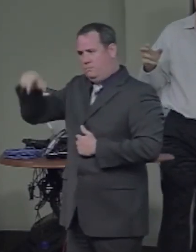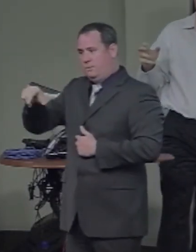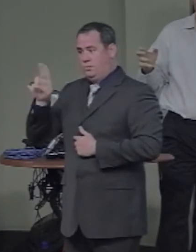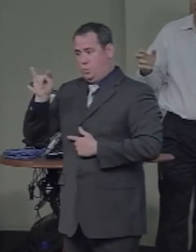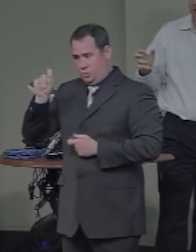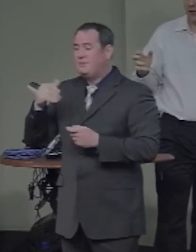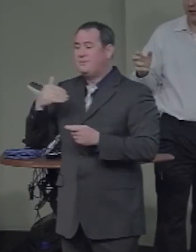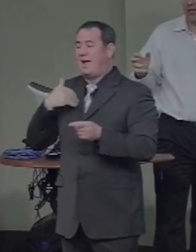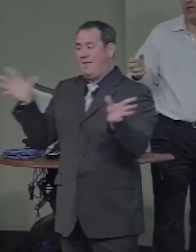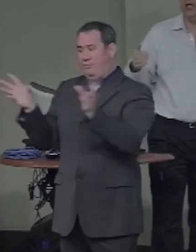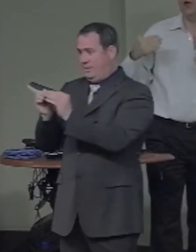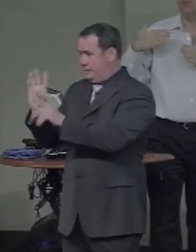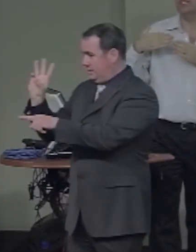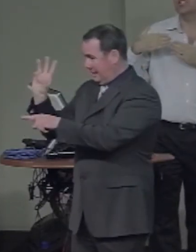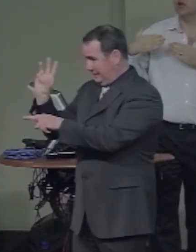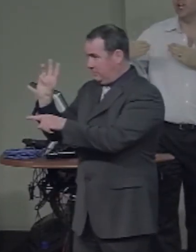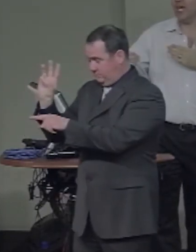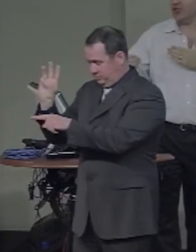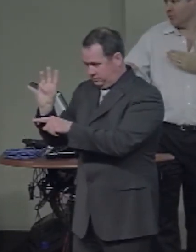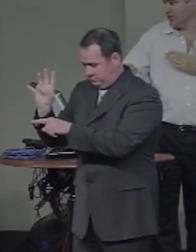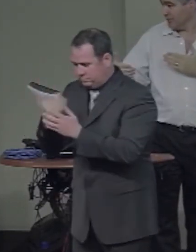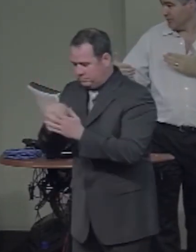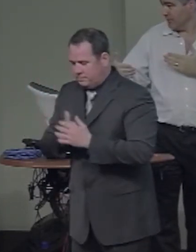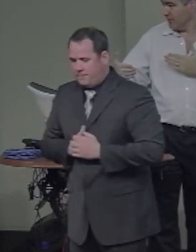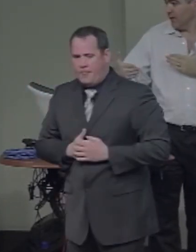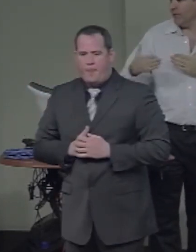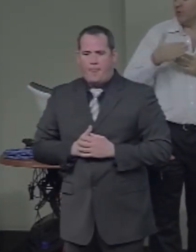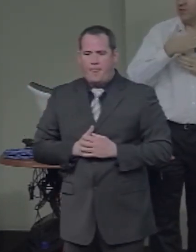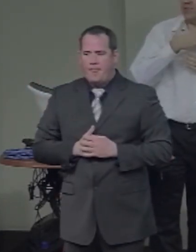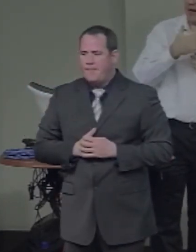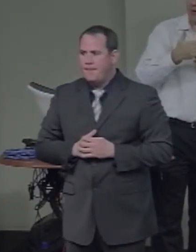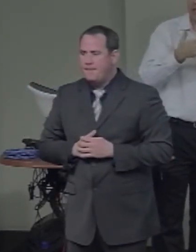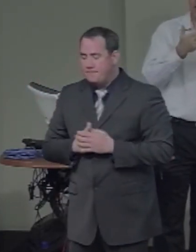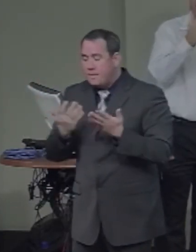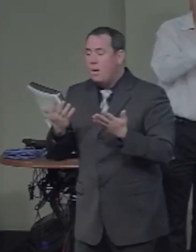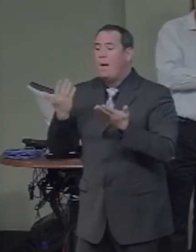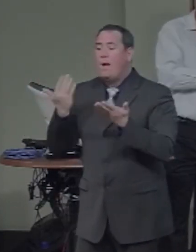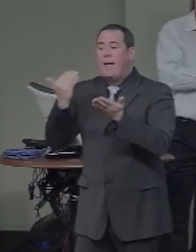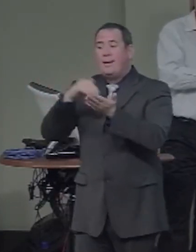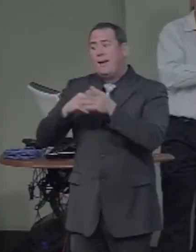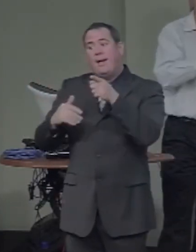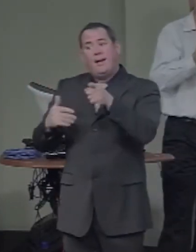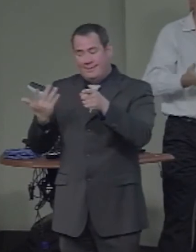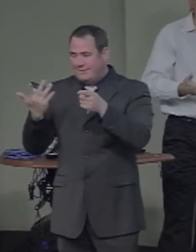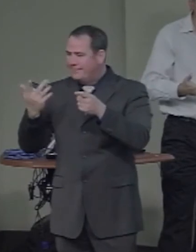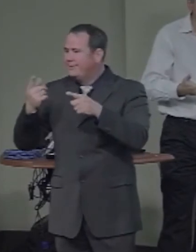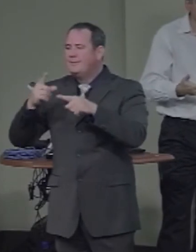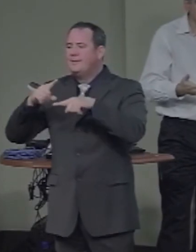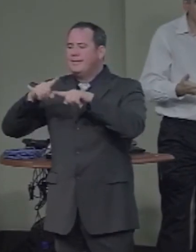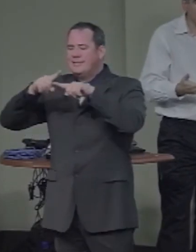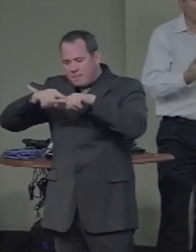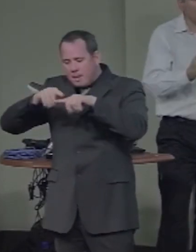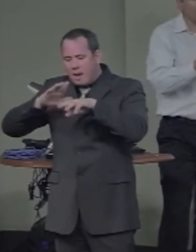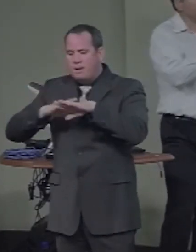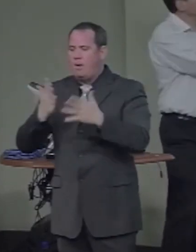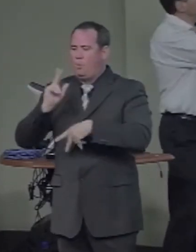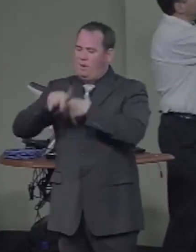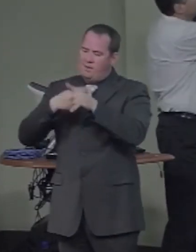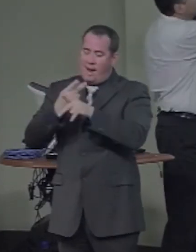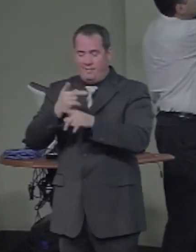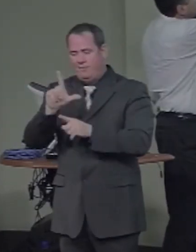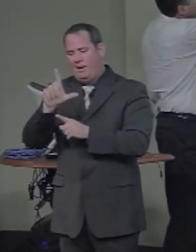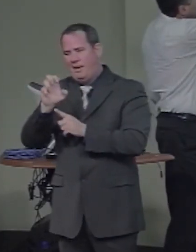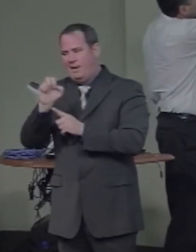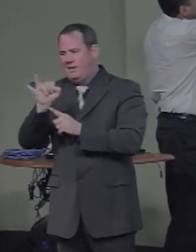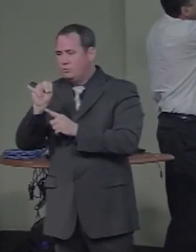same severity. But its location will differ. It will vary either in the left hemisphere or the right hemisphere. And it will